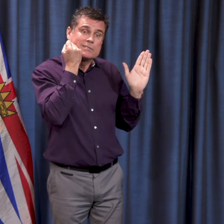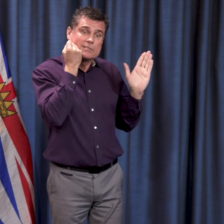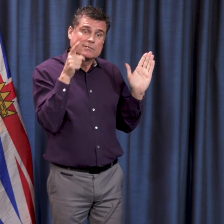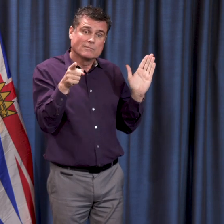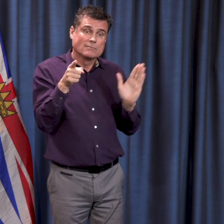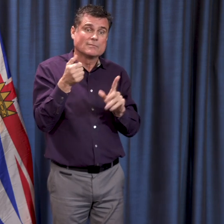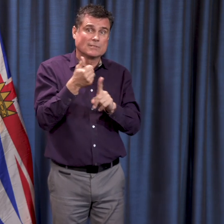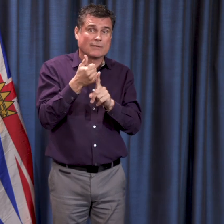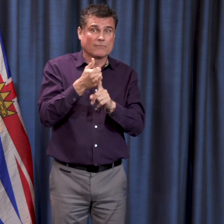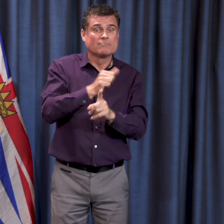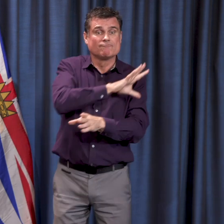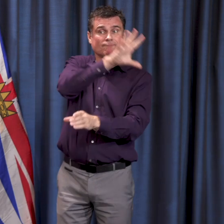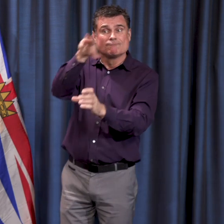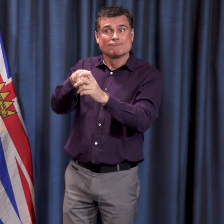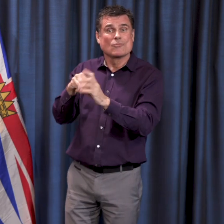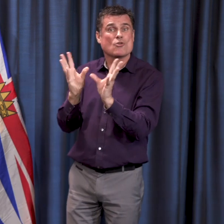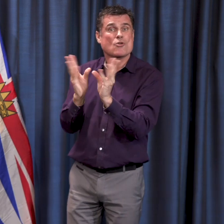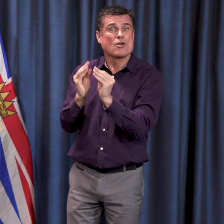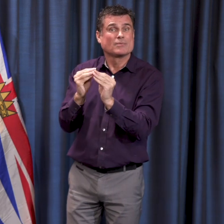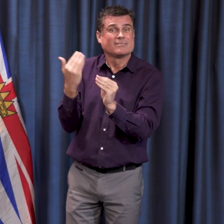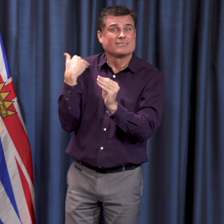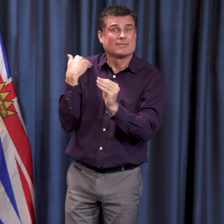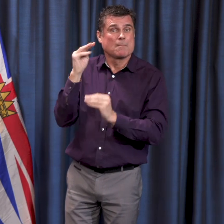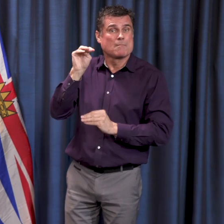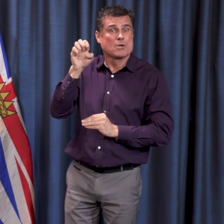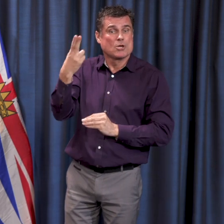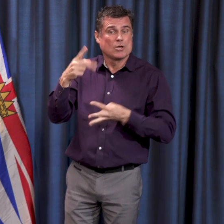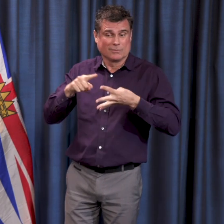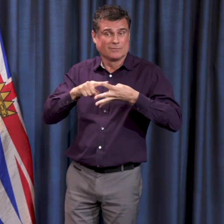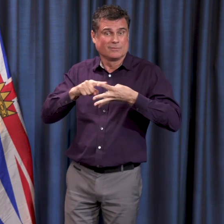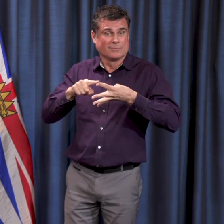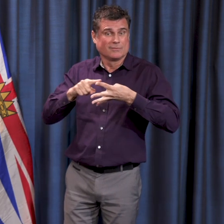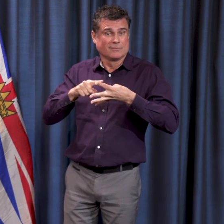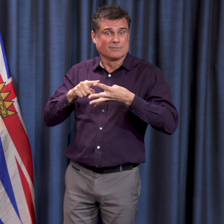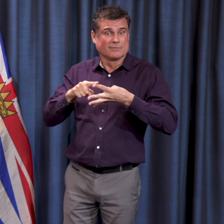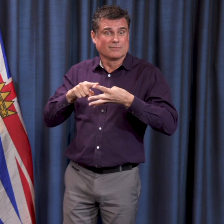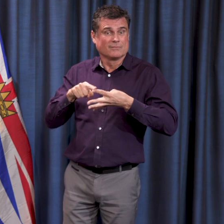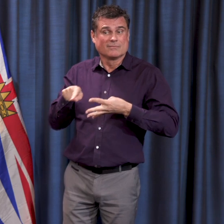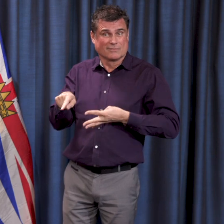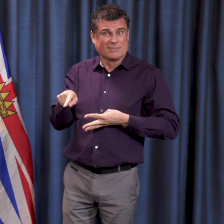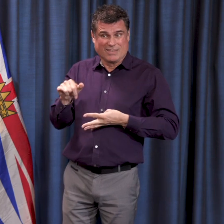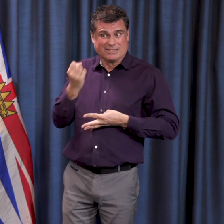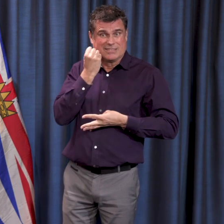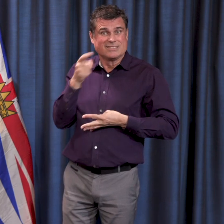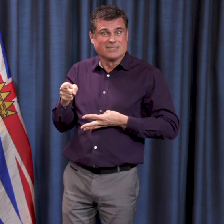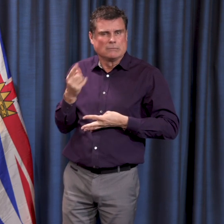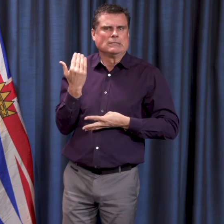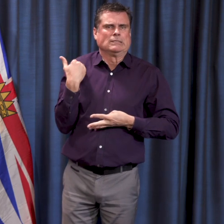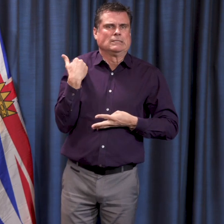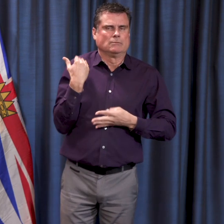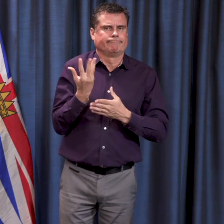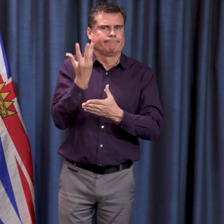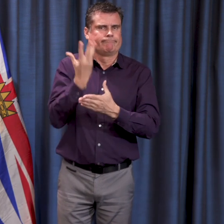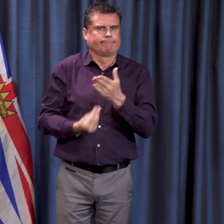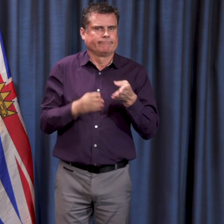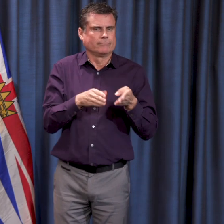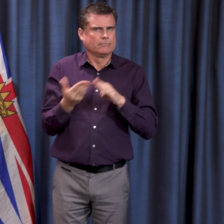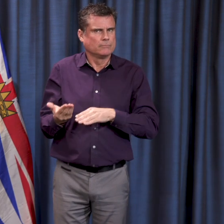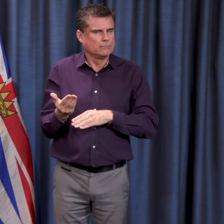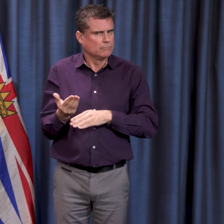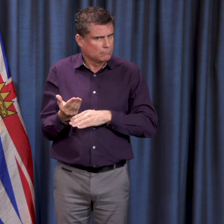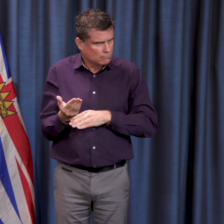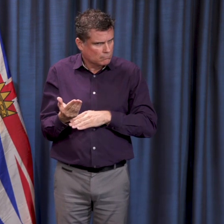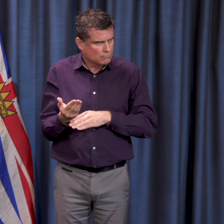Dental Conference who recently passed away. That person was known to public health and was